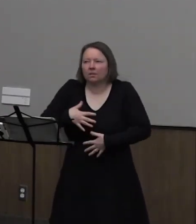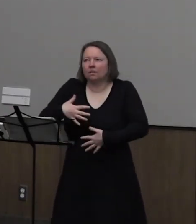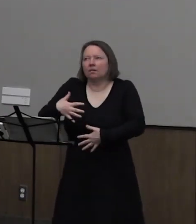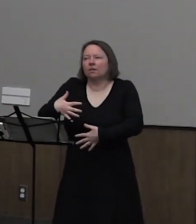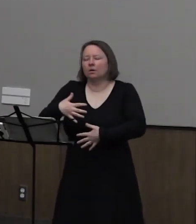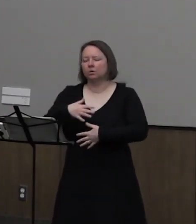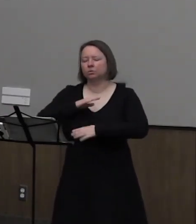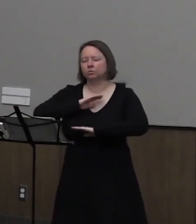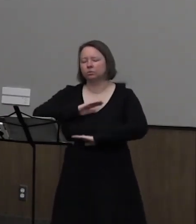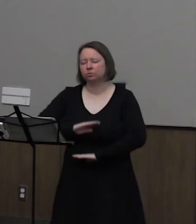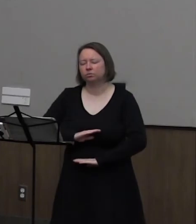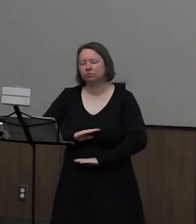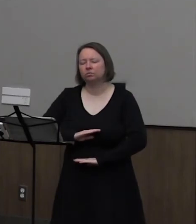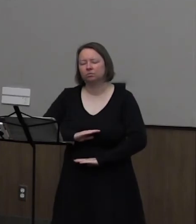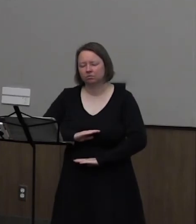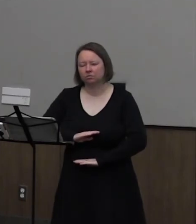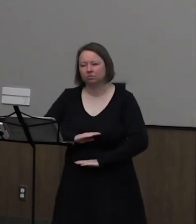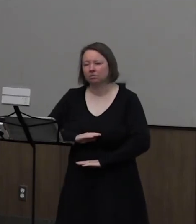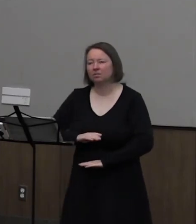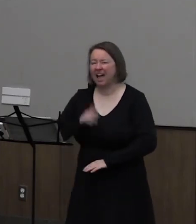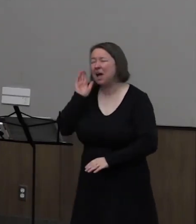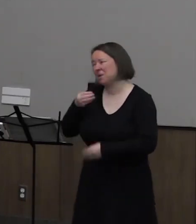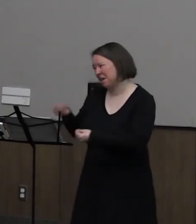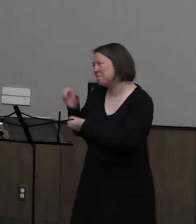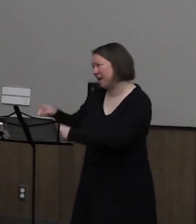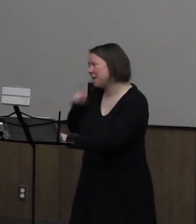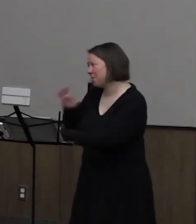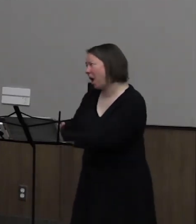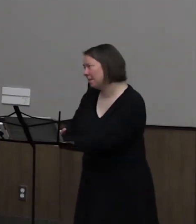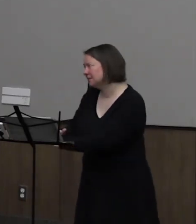relief. Ah, and I'll return them, I promise.